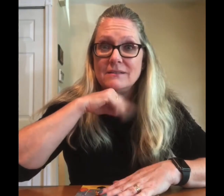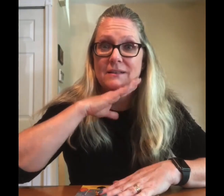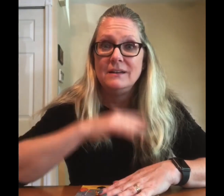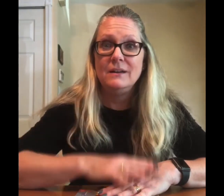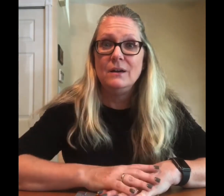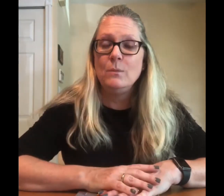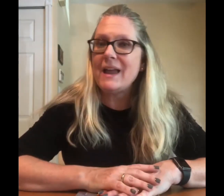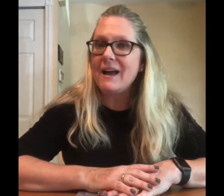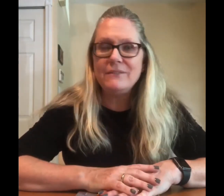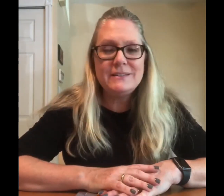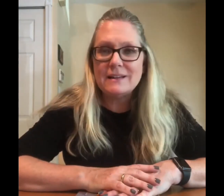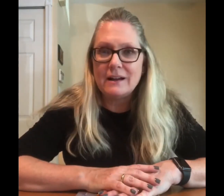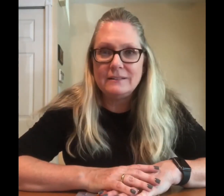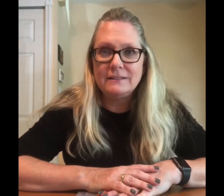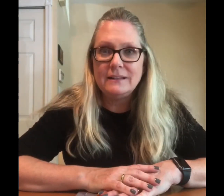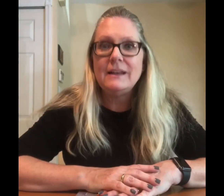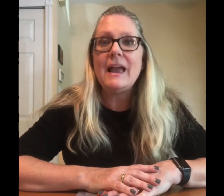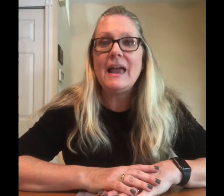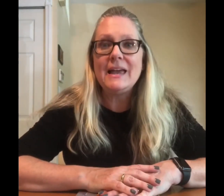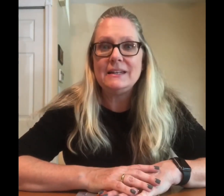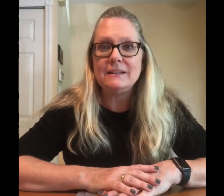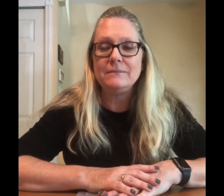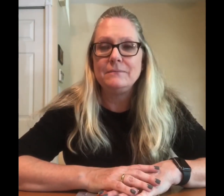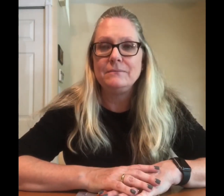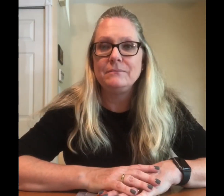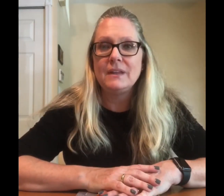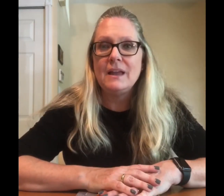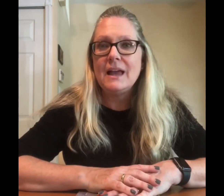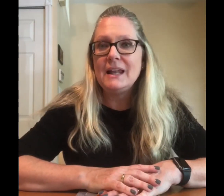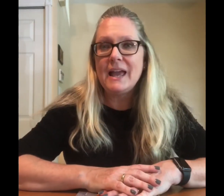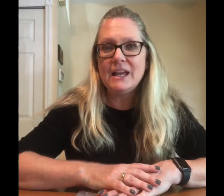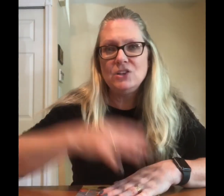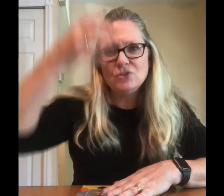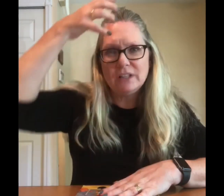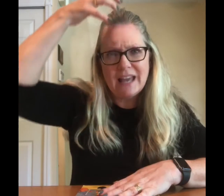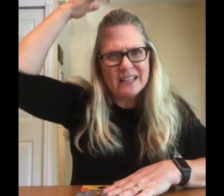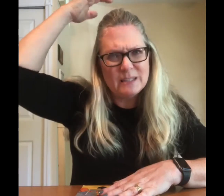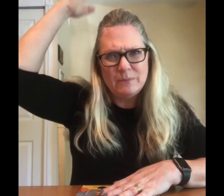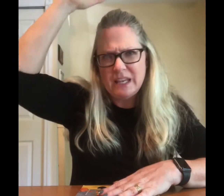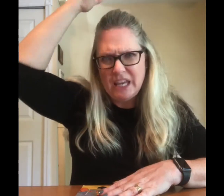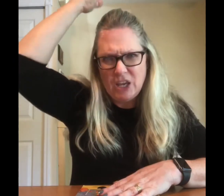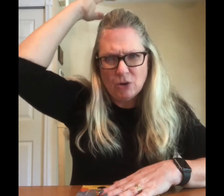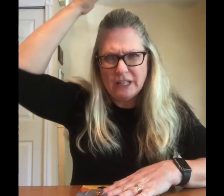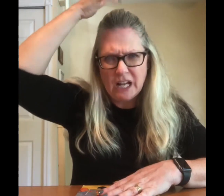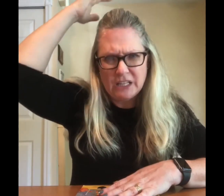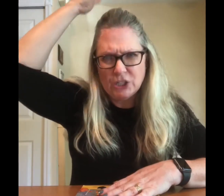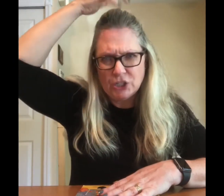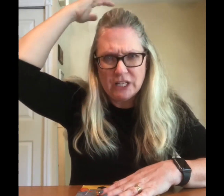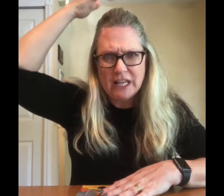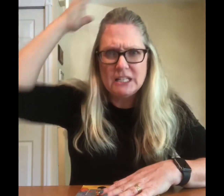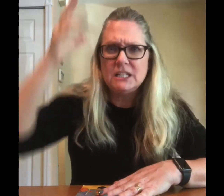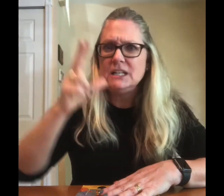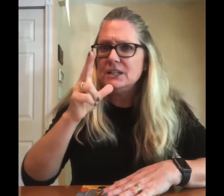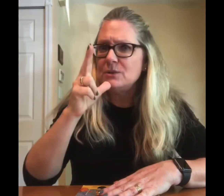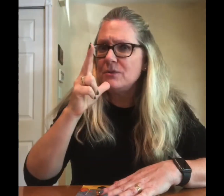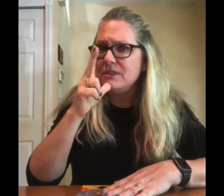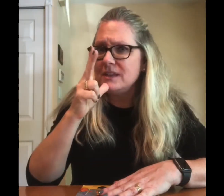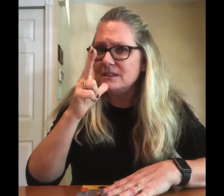We haven't done hen. And a hen usually has something here like on their head. So this